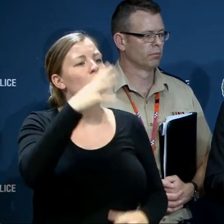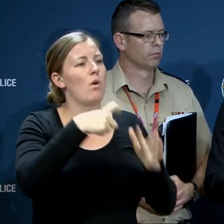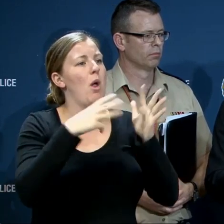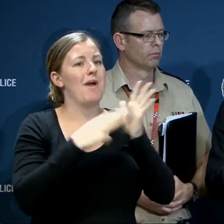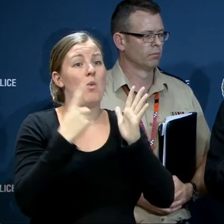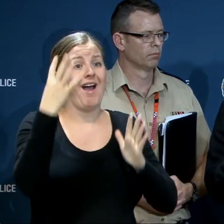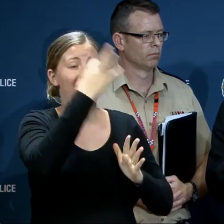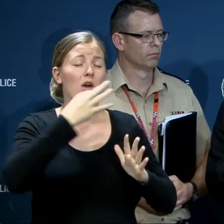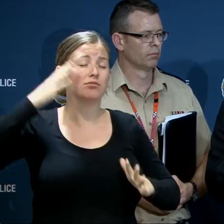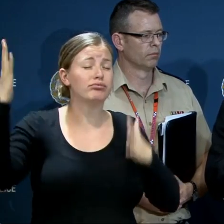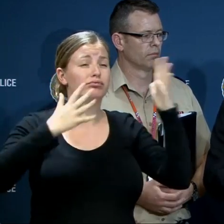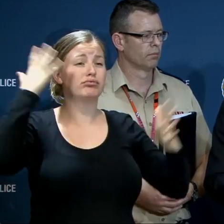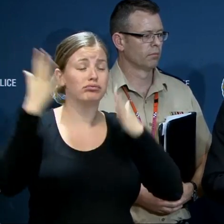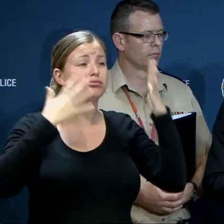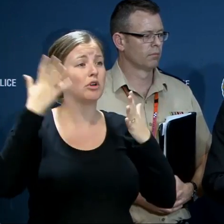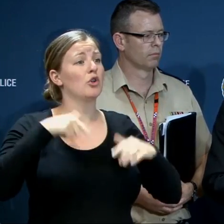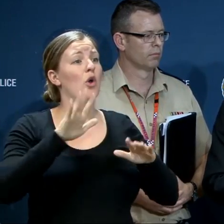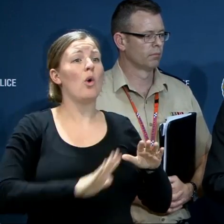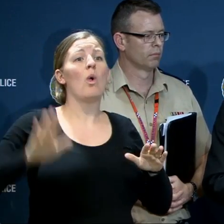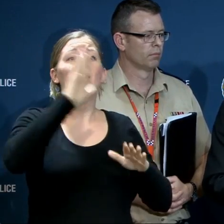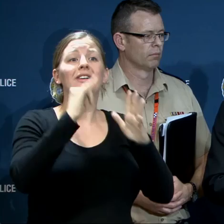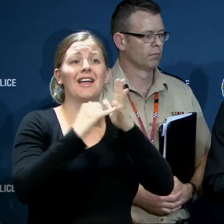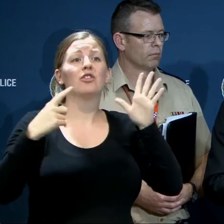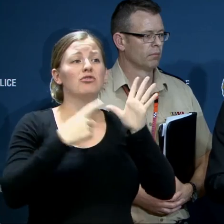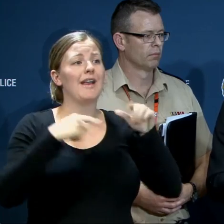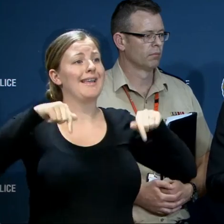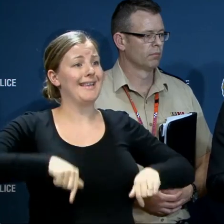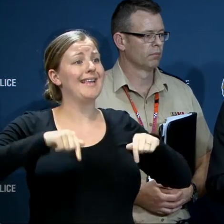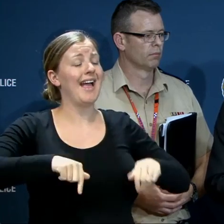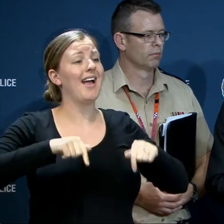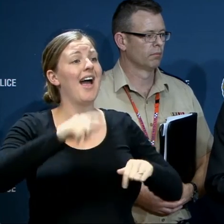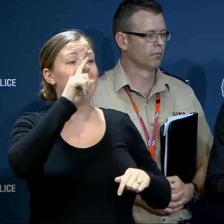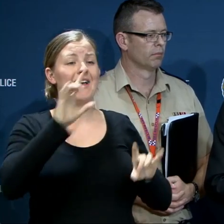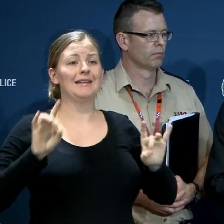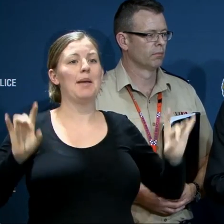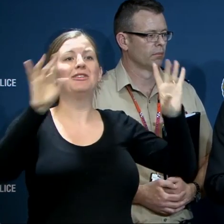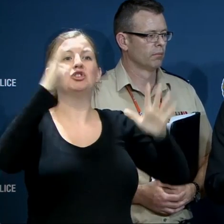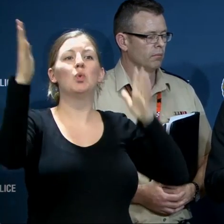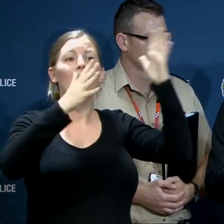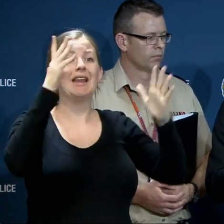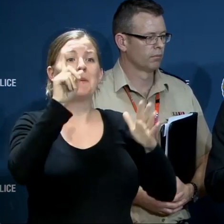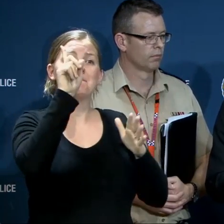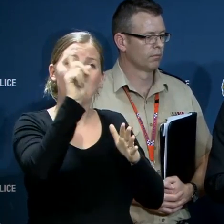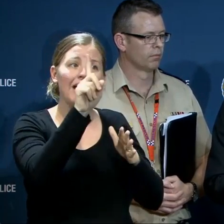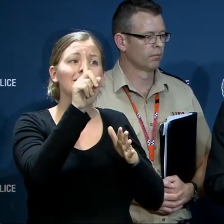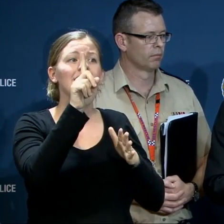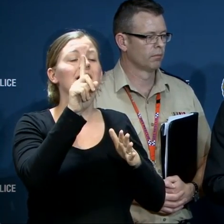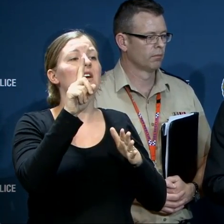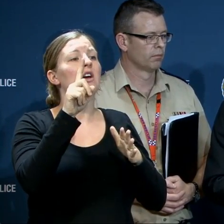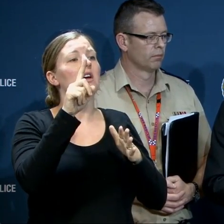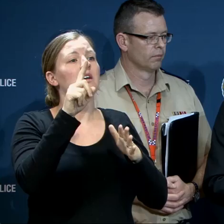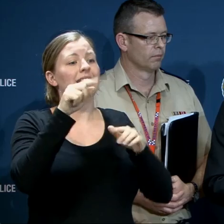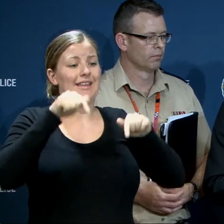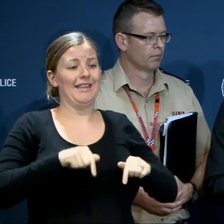the the entire state has a broader scale damaging wind area but within that there's a smaller core